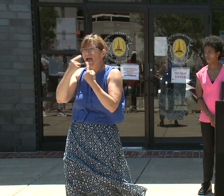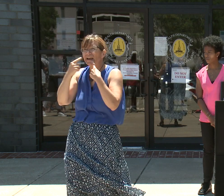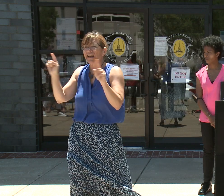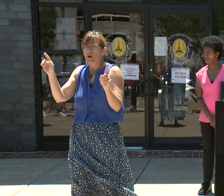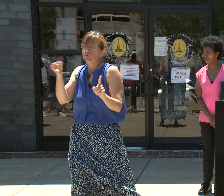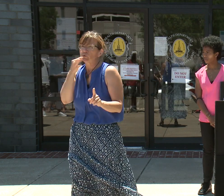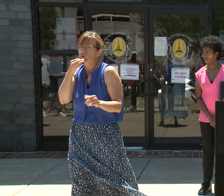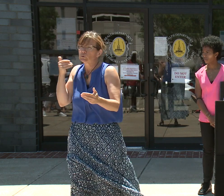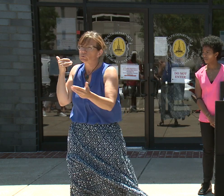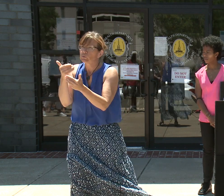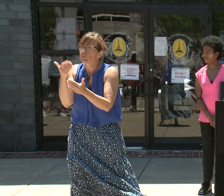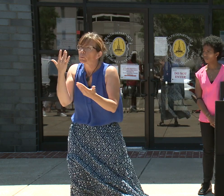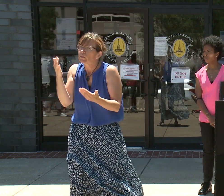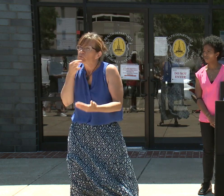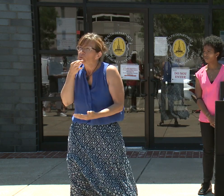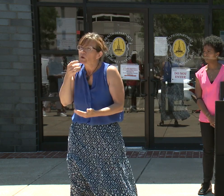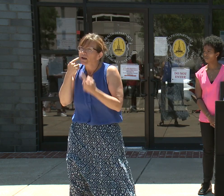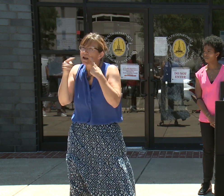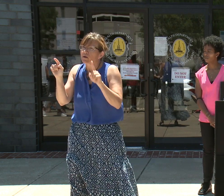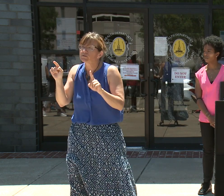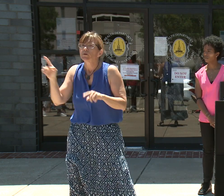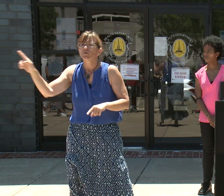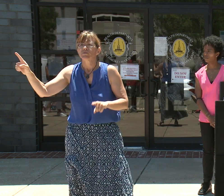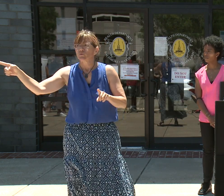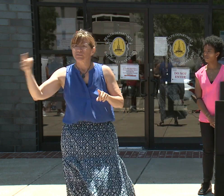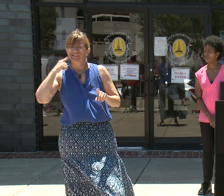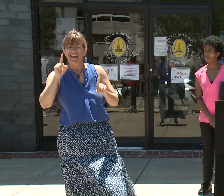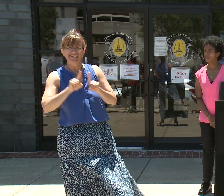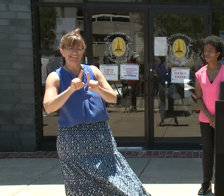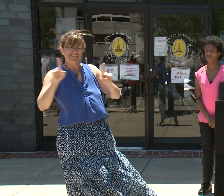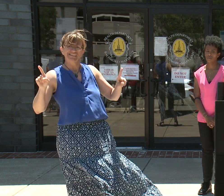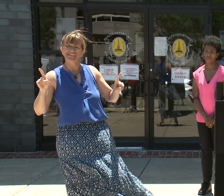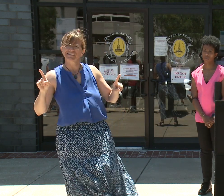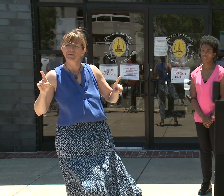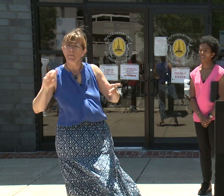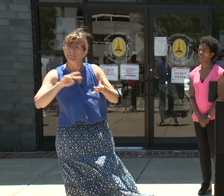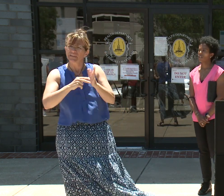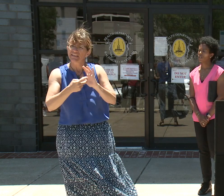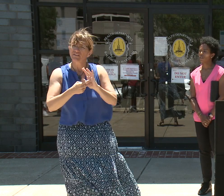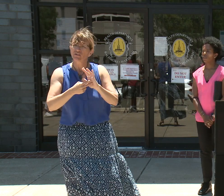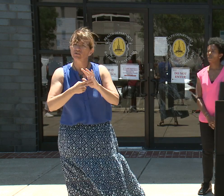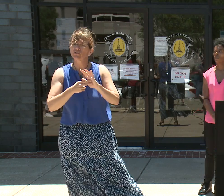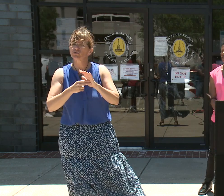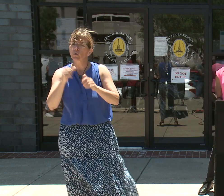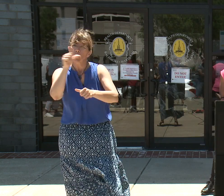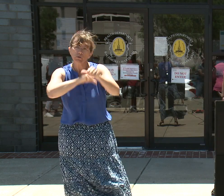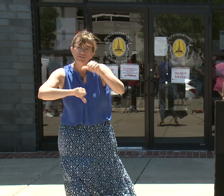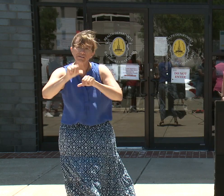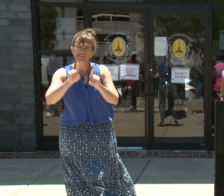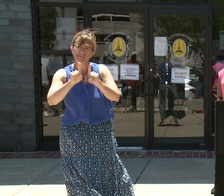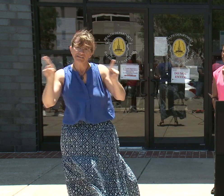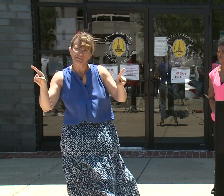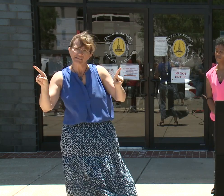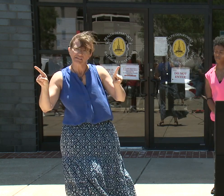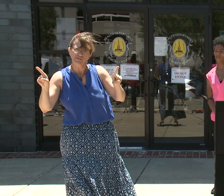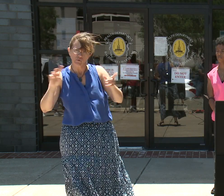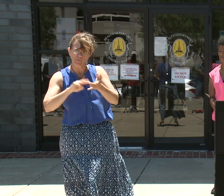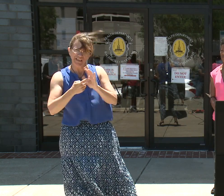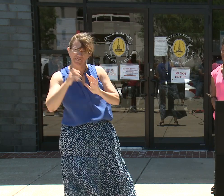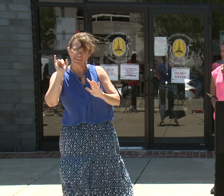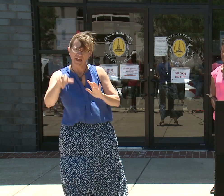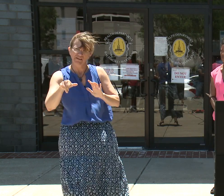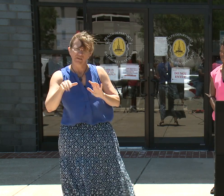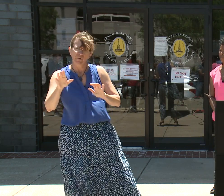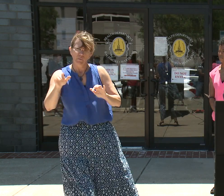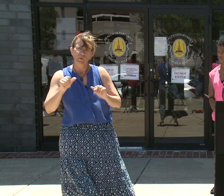mentioned distancing. So does that mean the distancing mandates and regulations are not going away July 1st? I'm sorry. No, it's the mandates